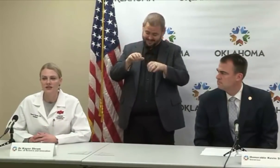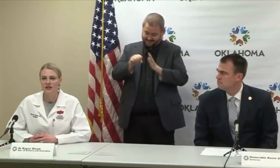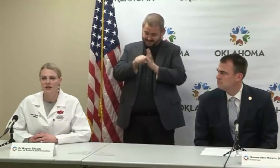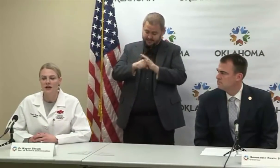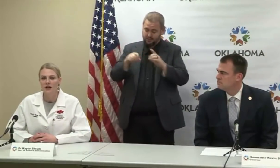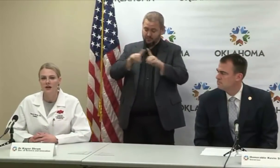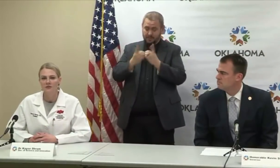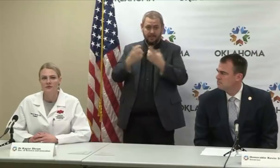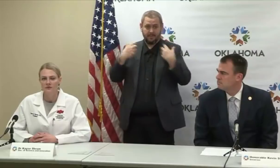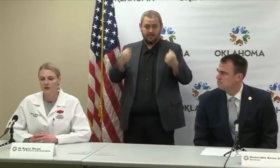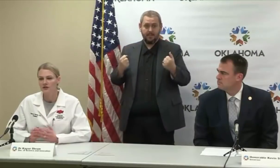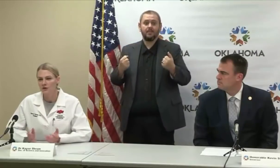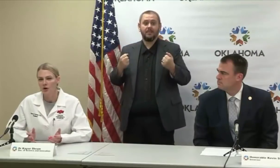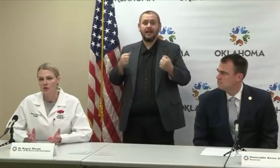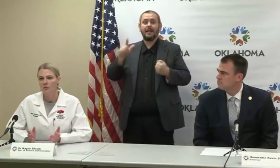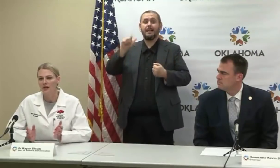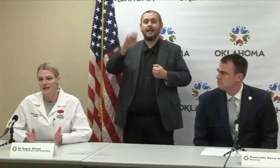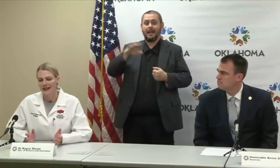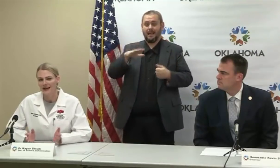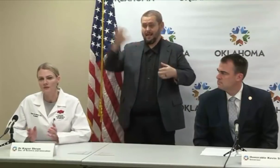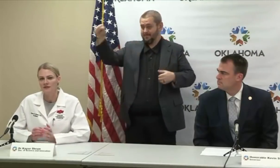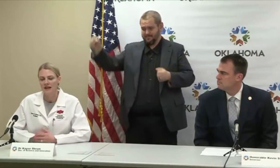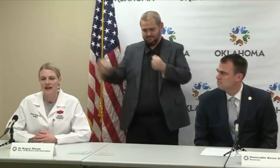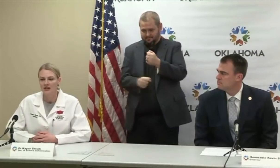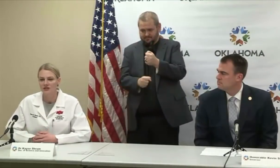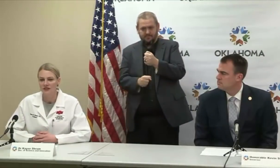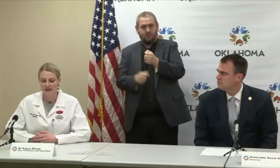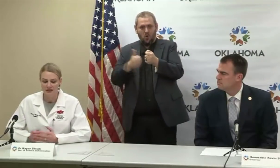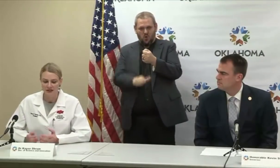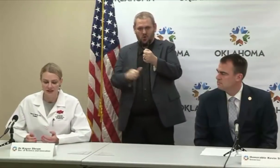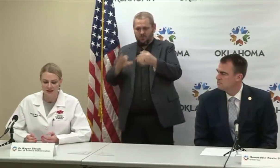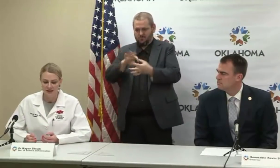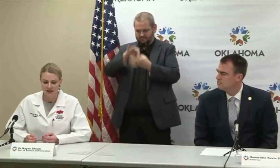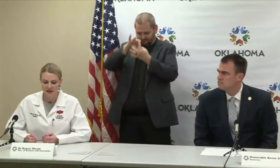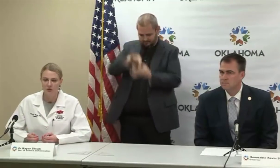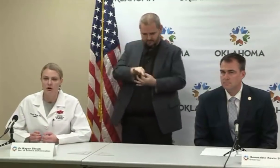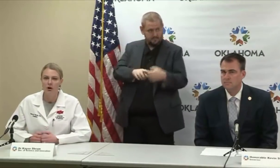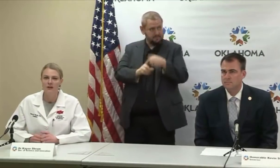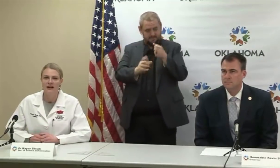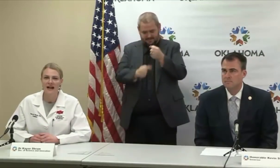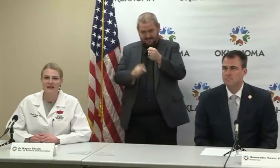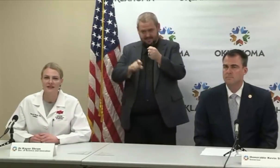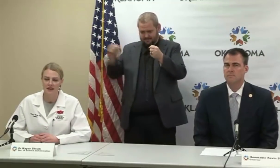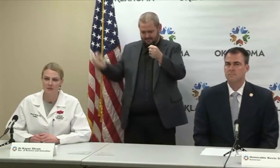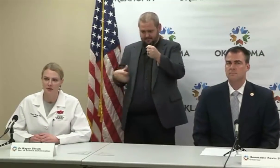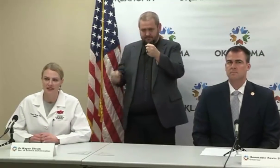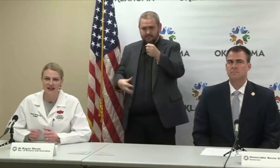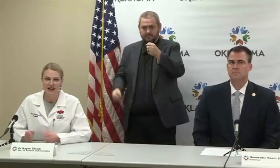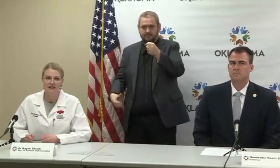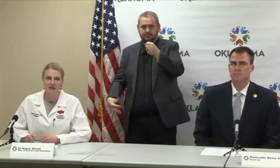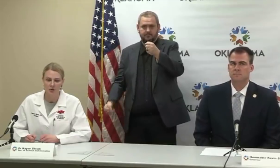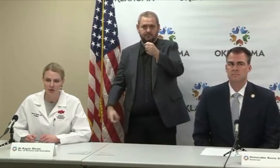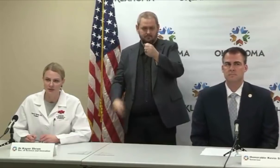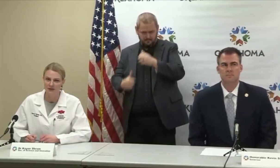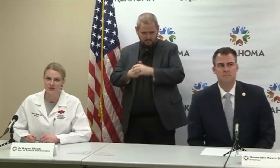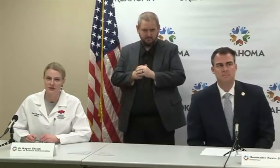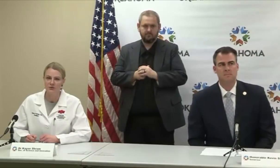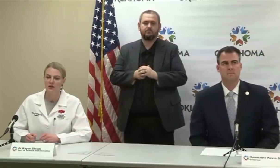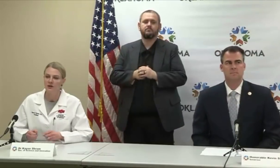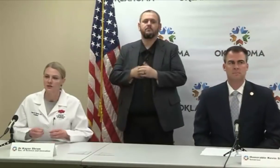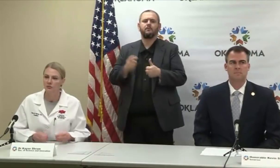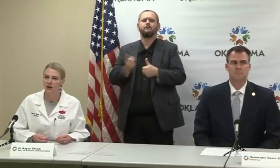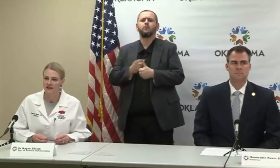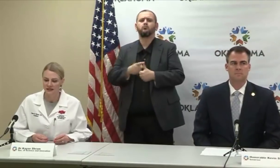a strategy of, first of all, what labs actually in Oklahoma had the capability, had the equipment